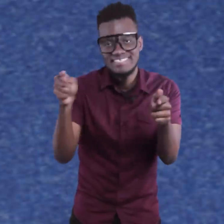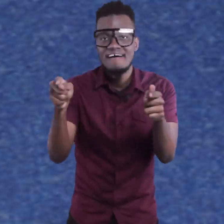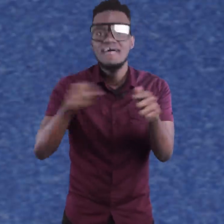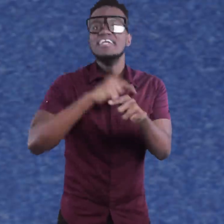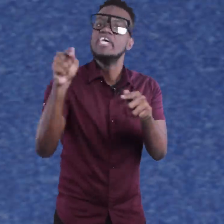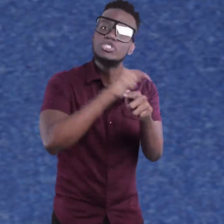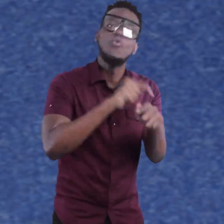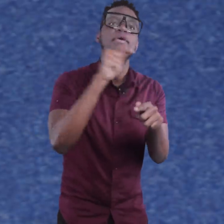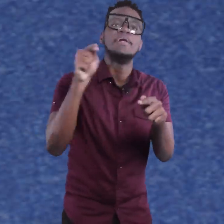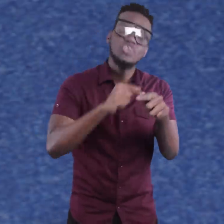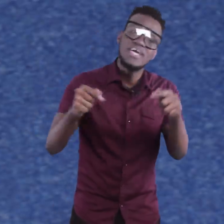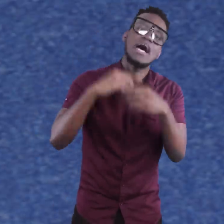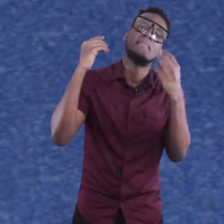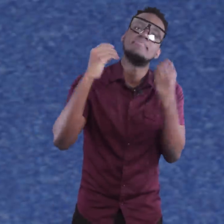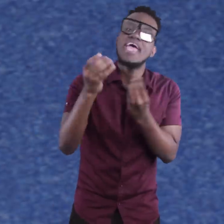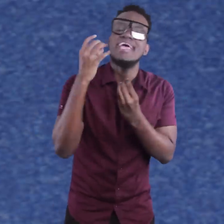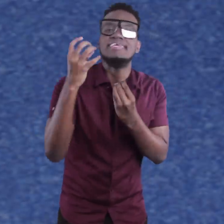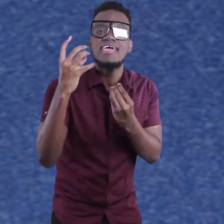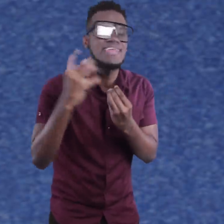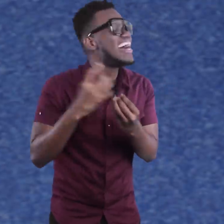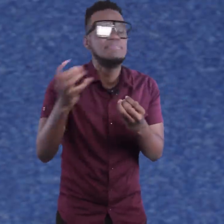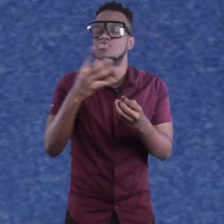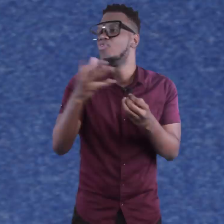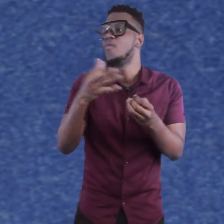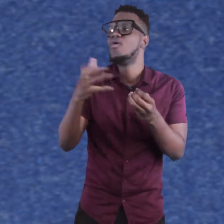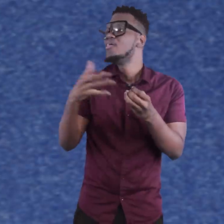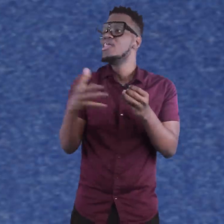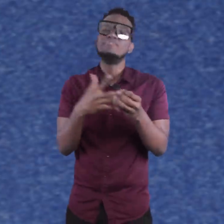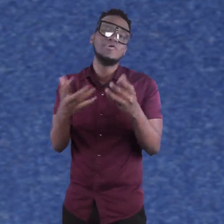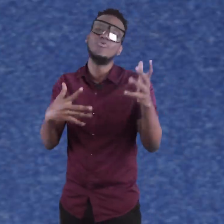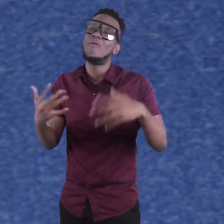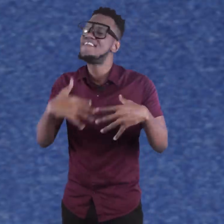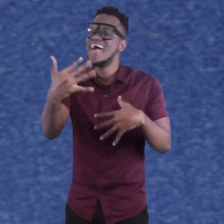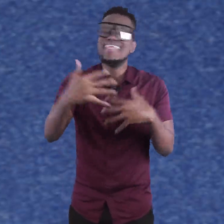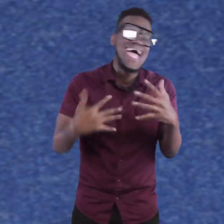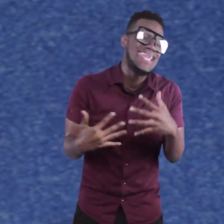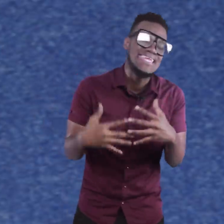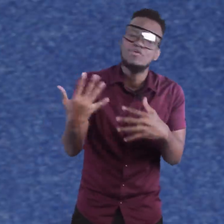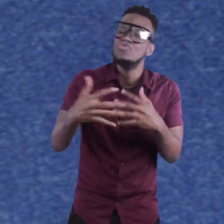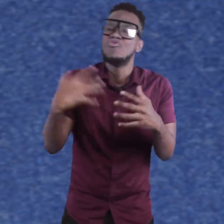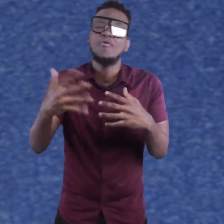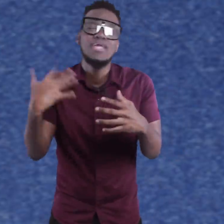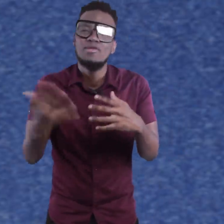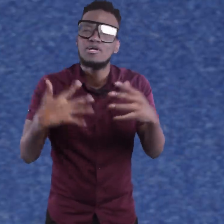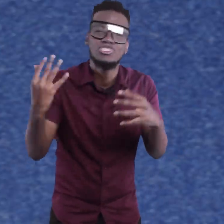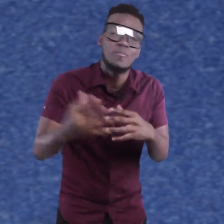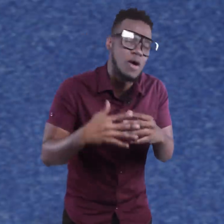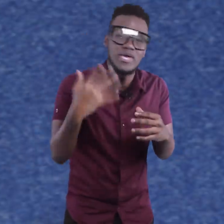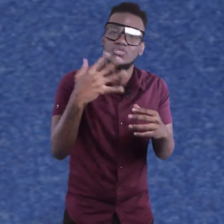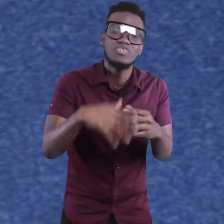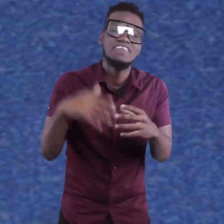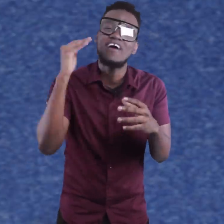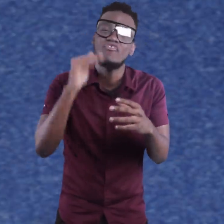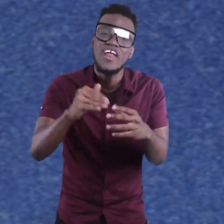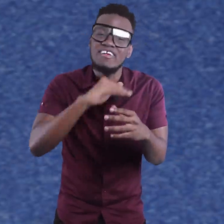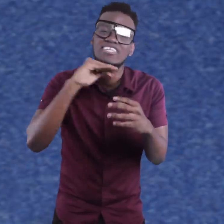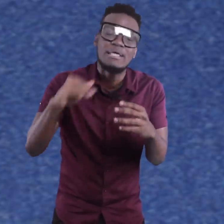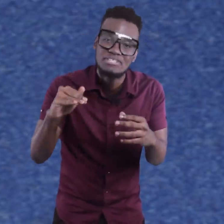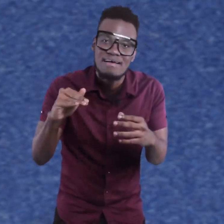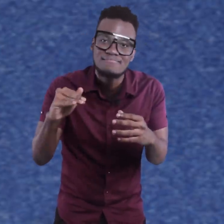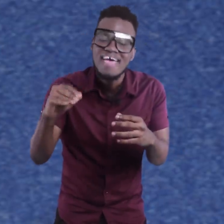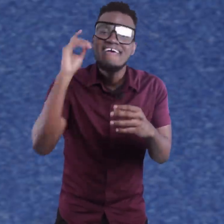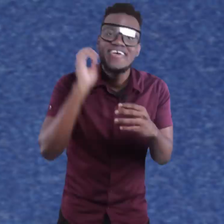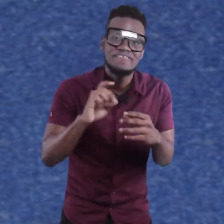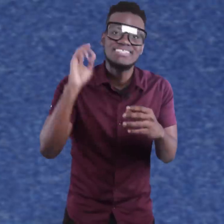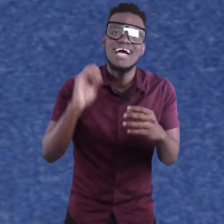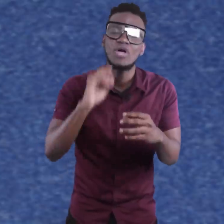Yes, in this song, teach Wally for Jamaican, man, etiquette, because they don't know about fine dining, they don't know about them little something here where you toast. Because if you're not ready in the